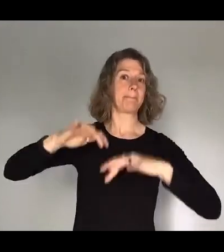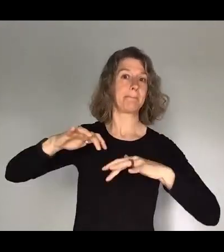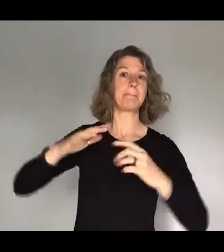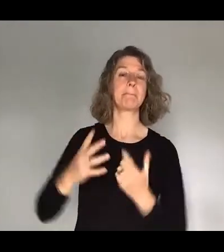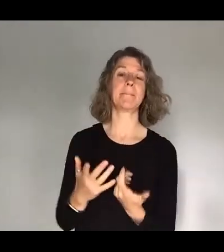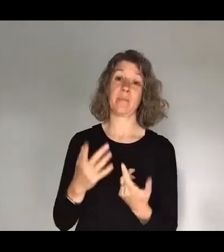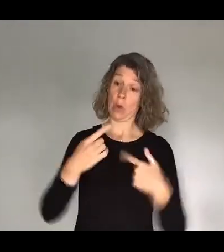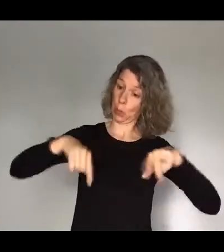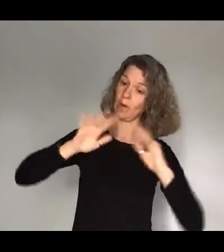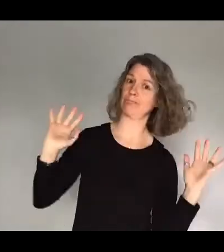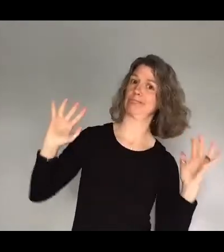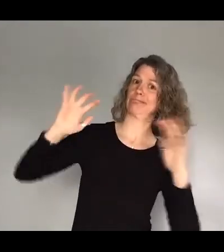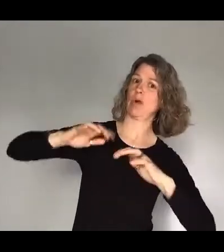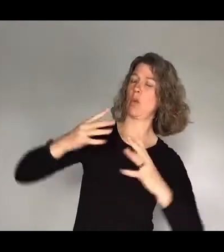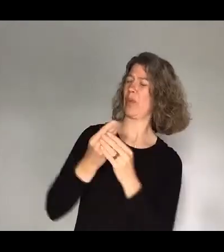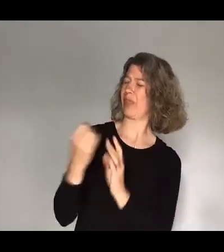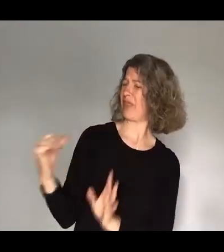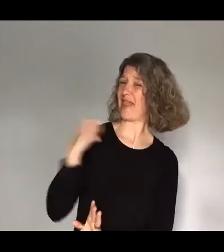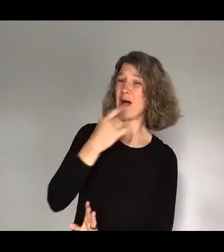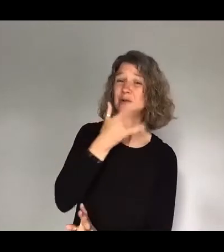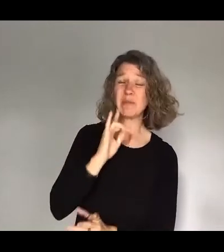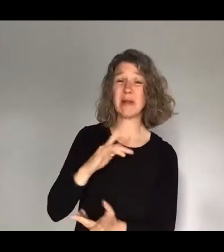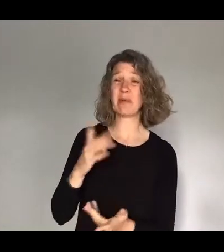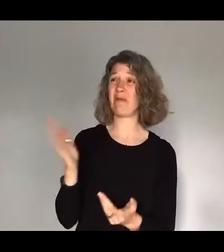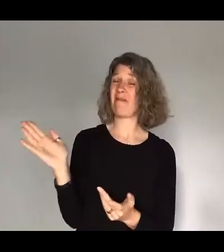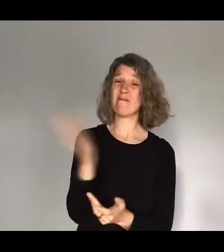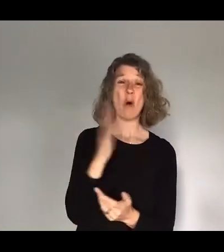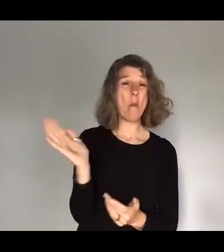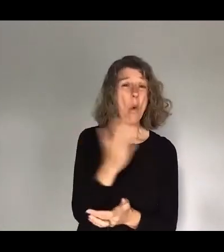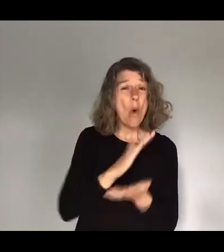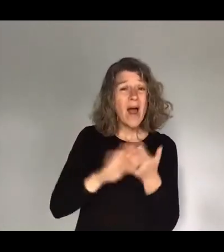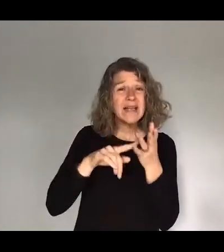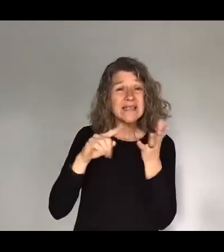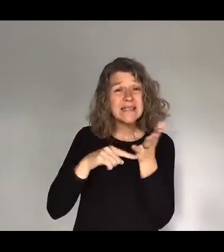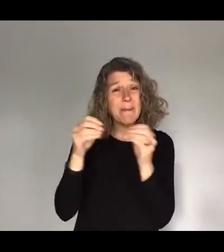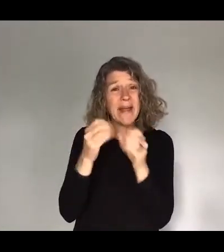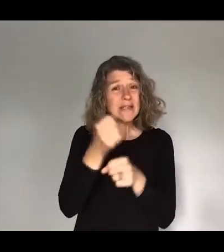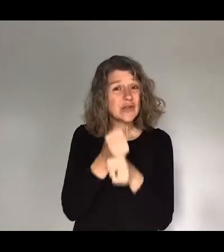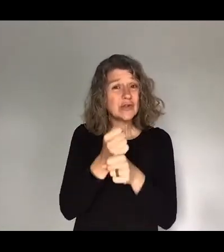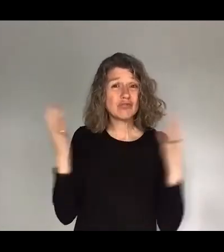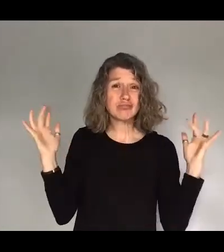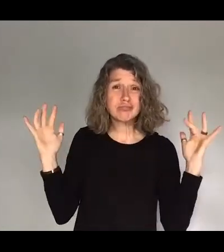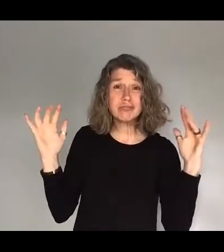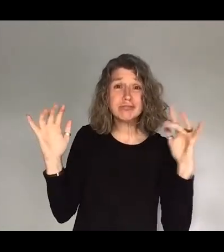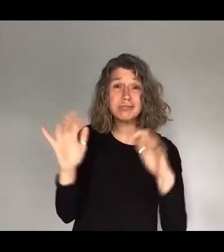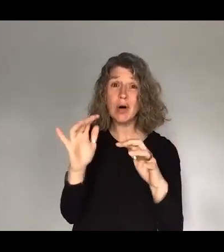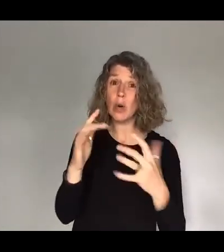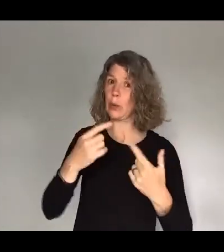with thousands of people from churches across the HDB network. And we are so looking forward to it. There's going to be